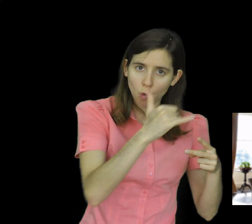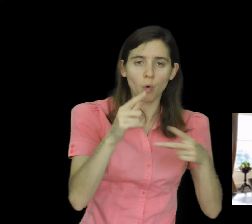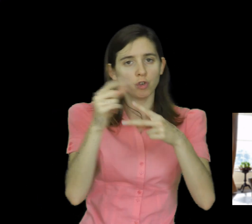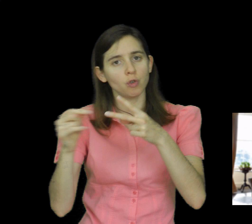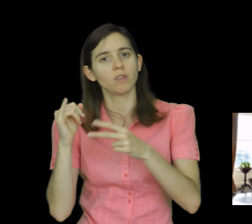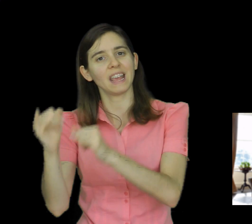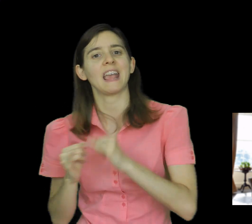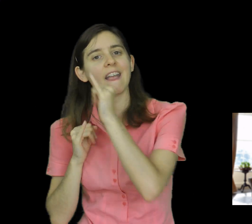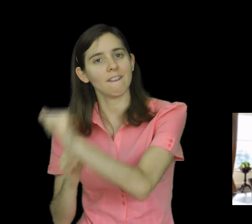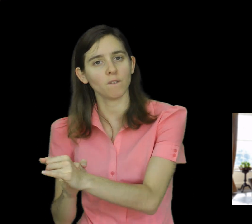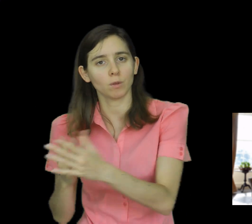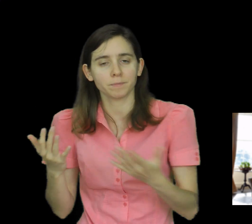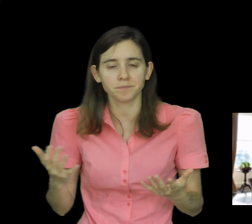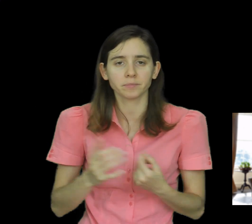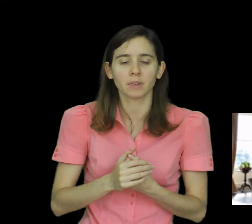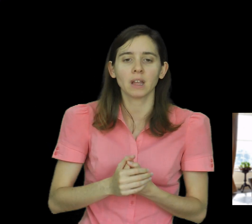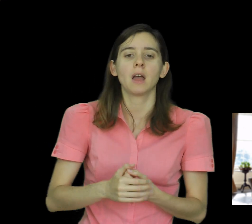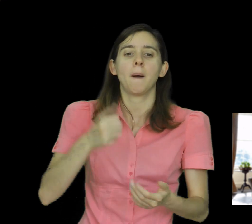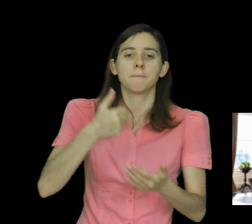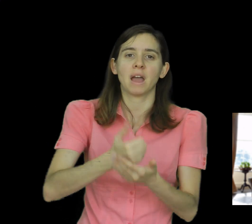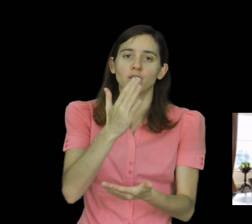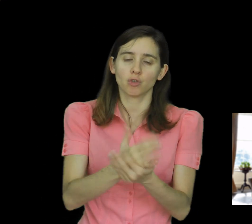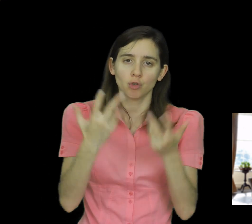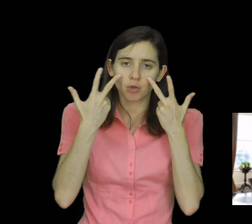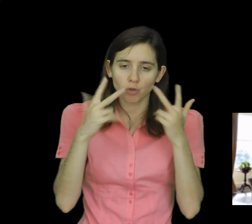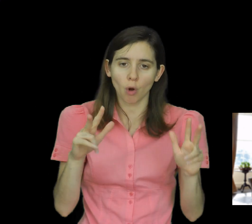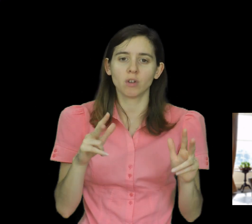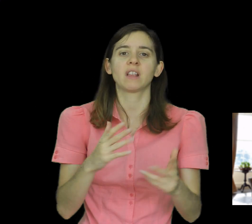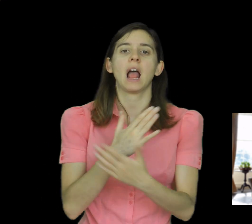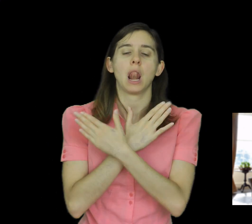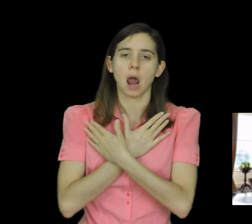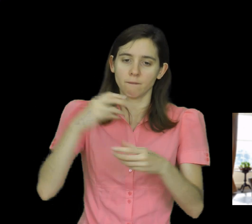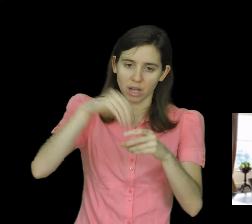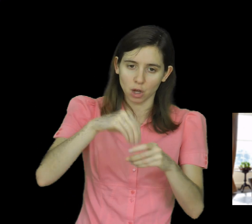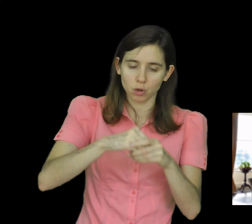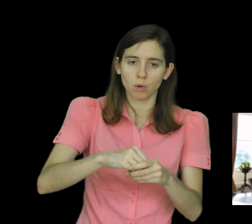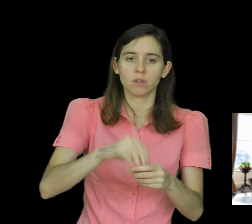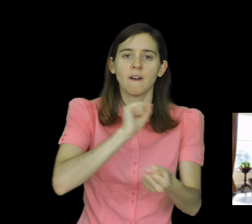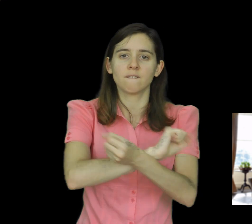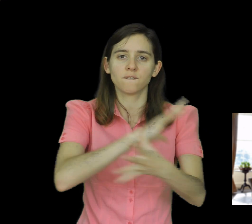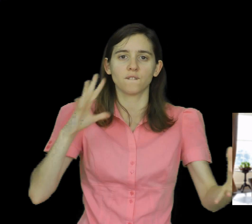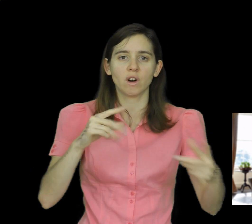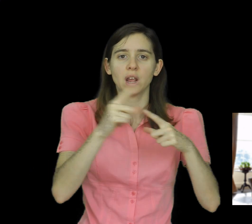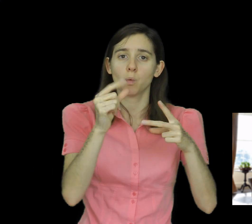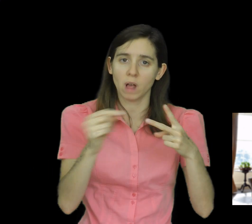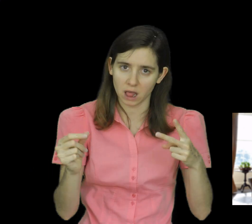The plain truth shows that love cannot exist without free will, and free will, by its very nature,